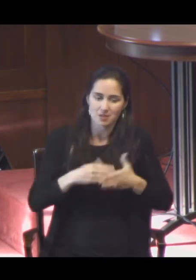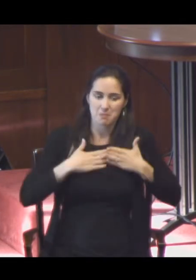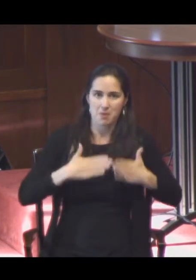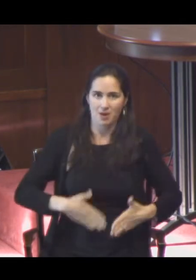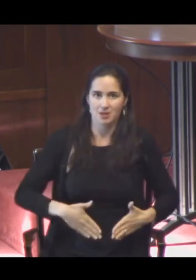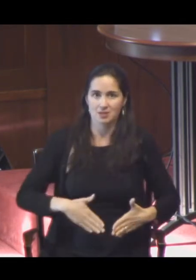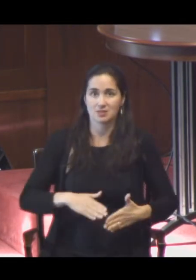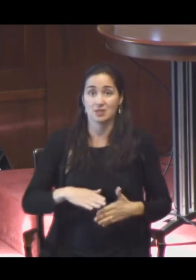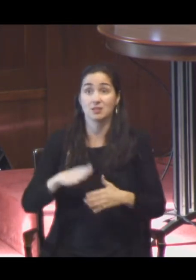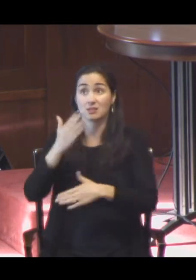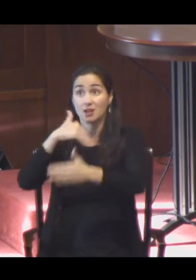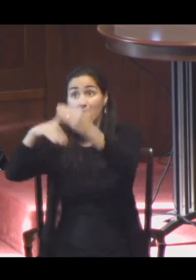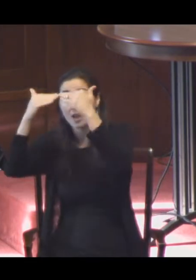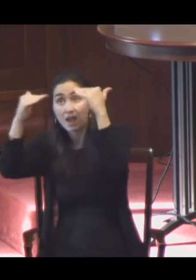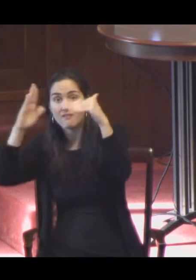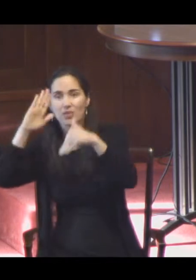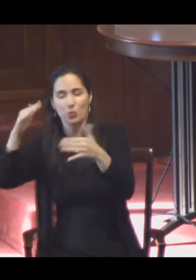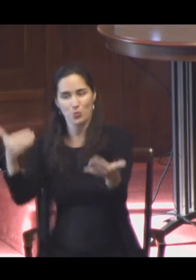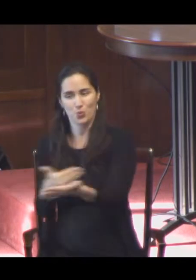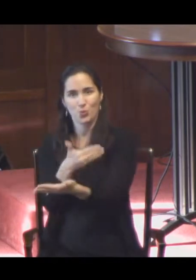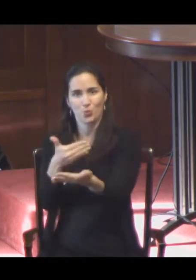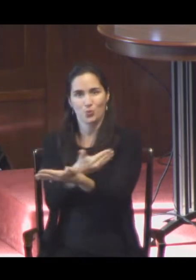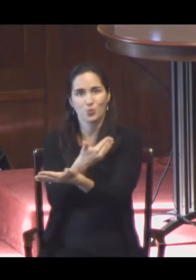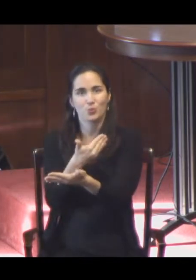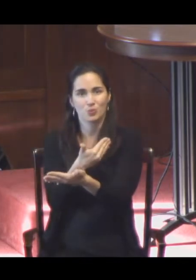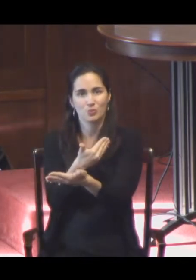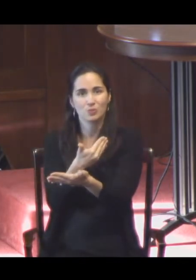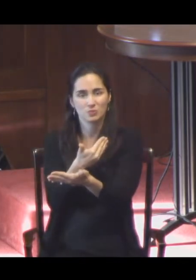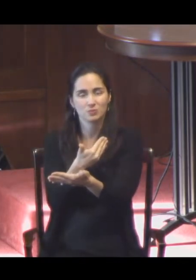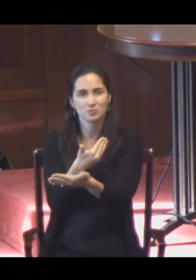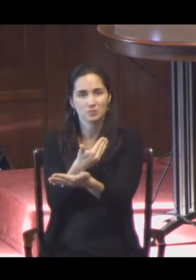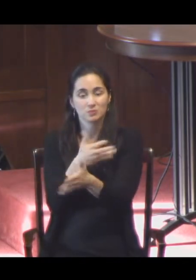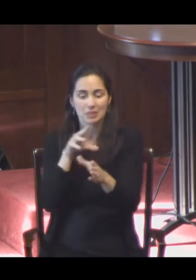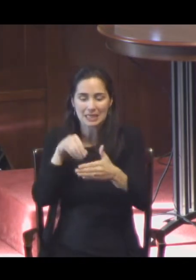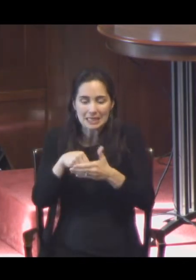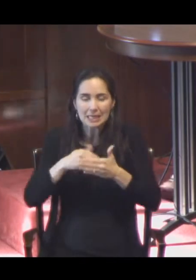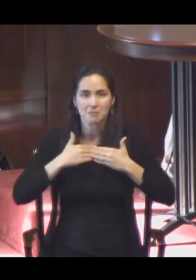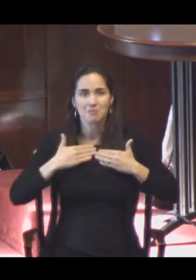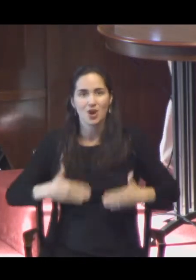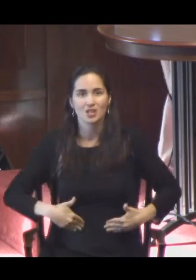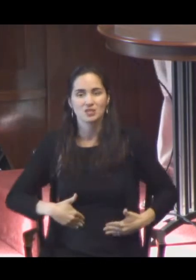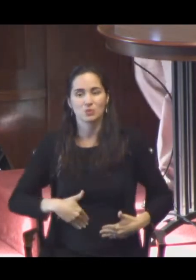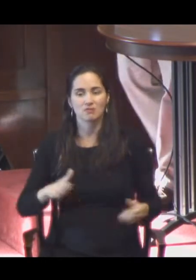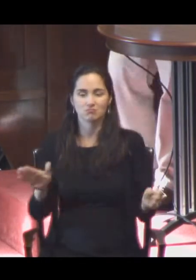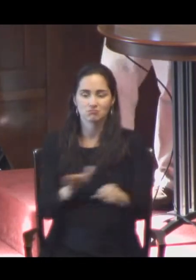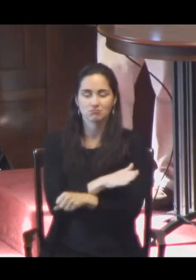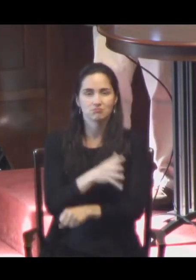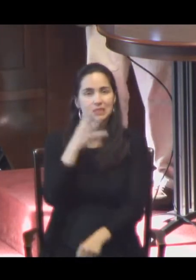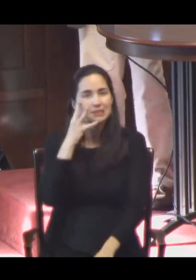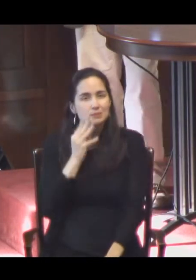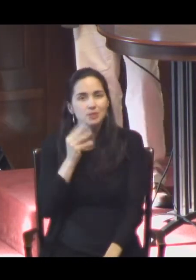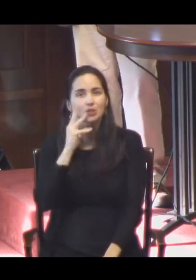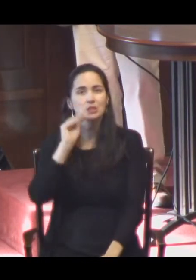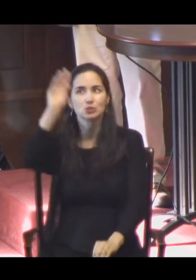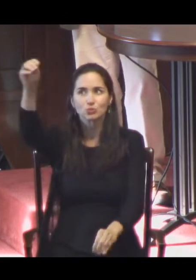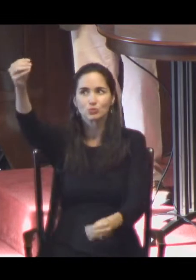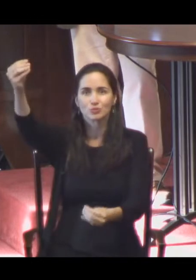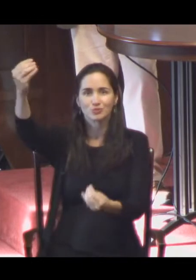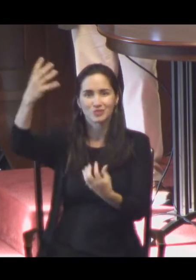refreshed, made brand new. But it's in our bodies that we experience grace. It's in our bodies. It's with